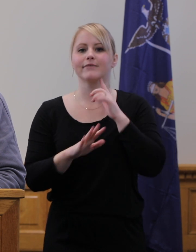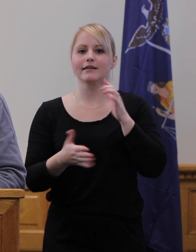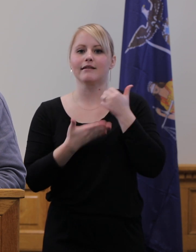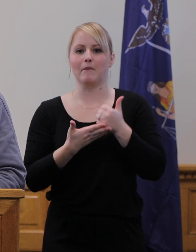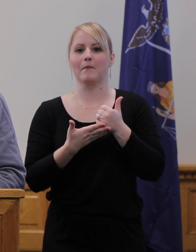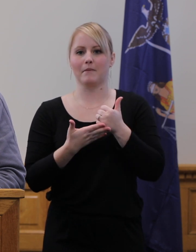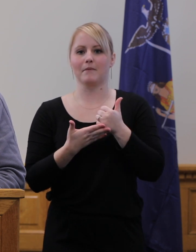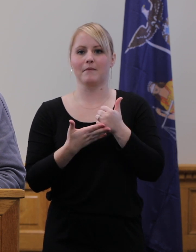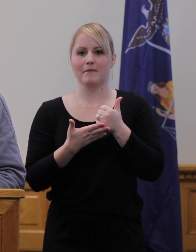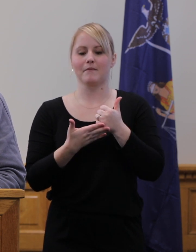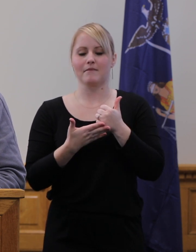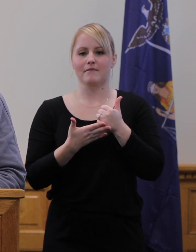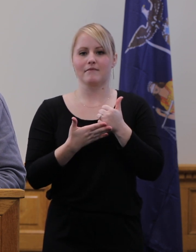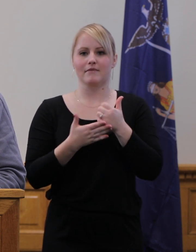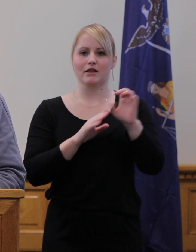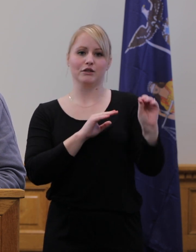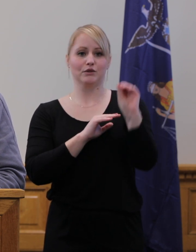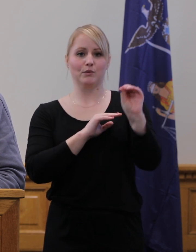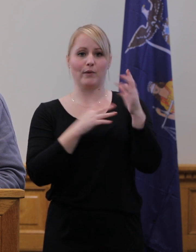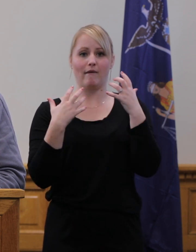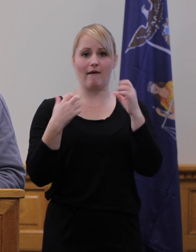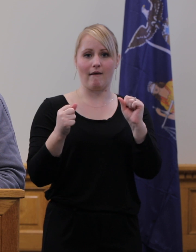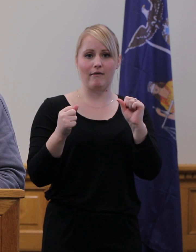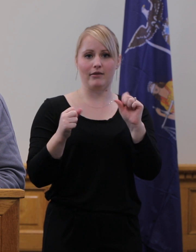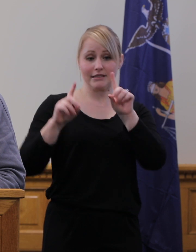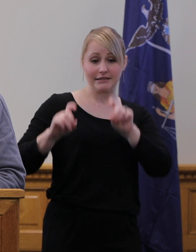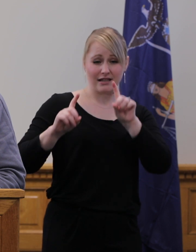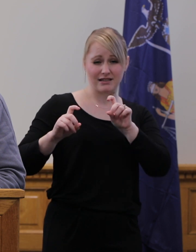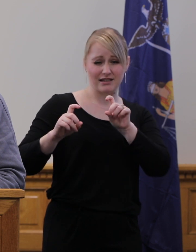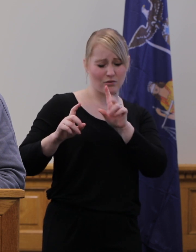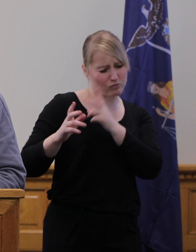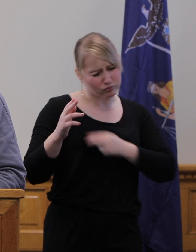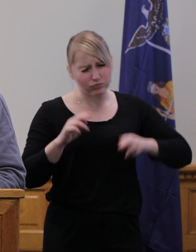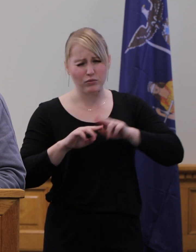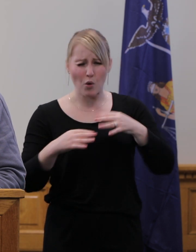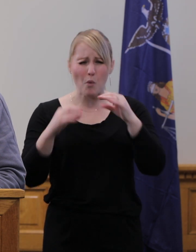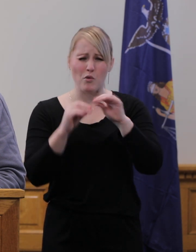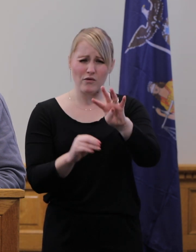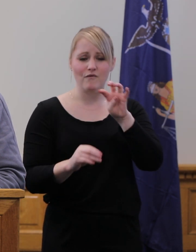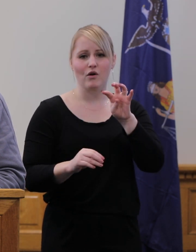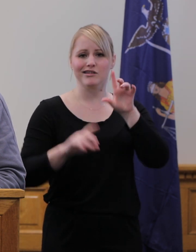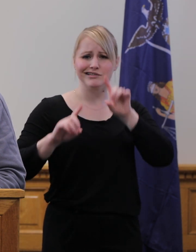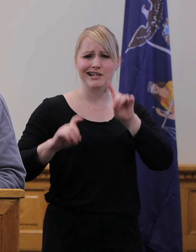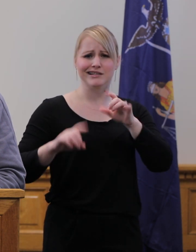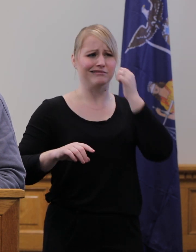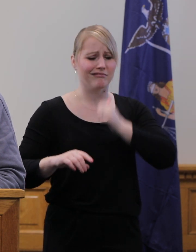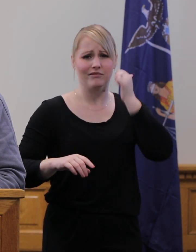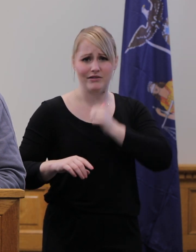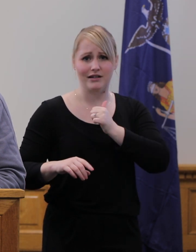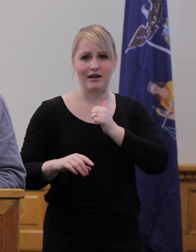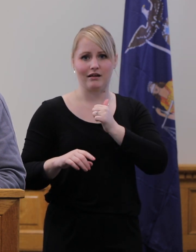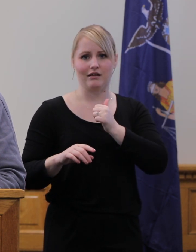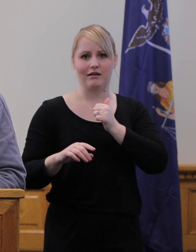help. Aswego Health's testing volume increased to an average of more than 400 daily since they expanded their testing clinics a